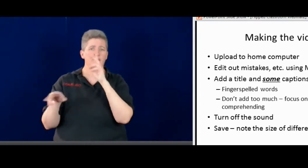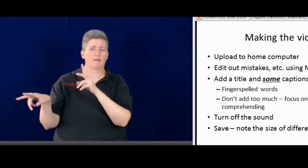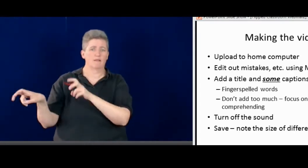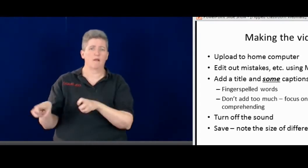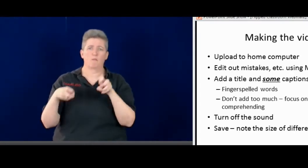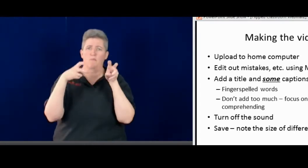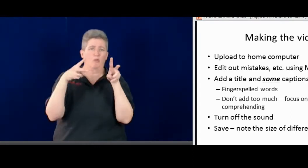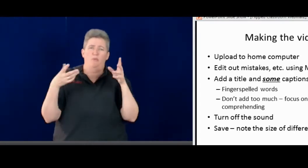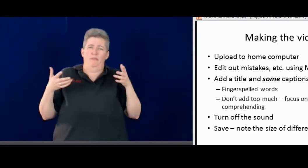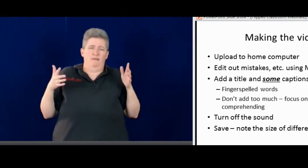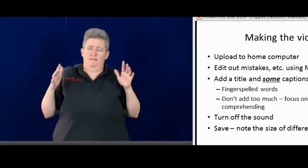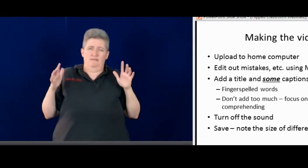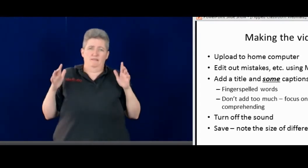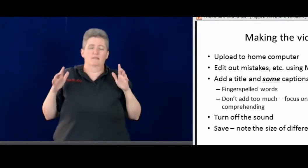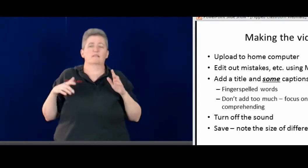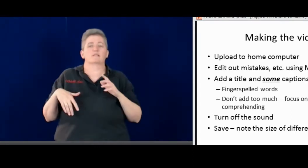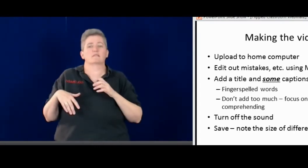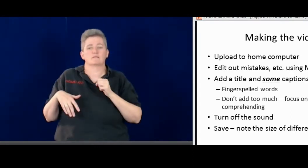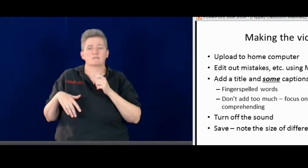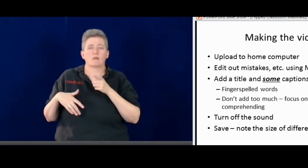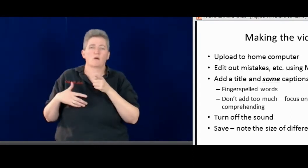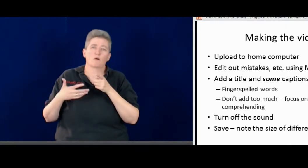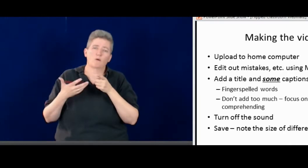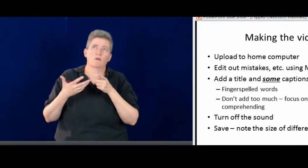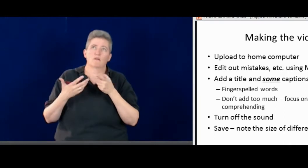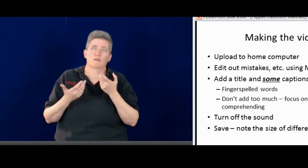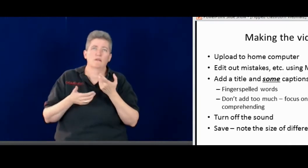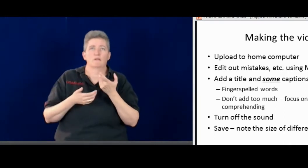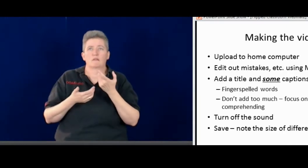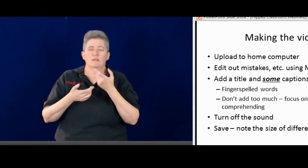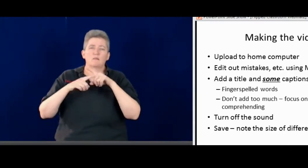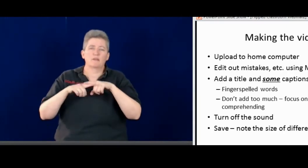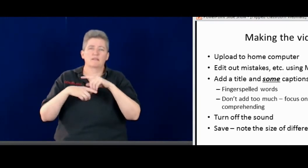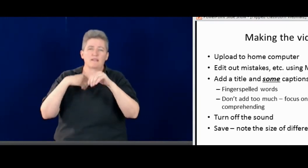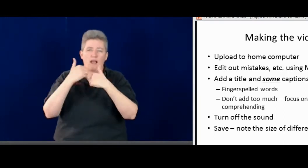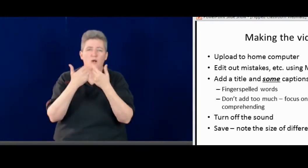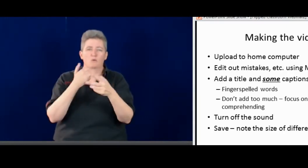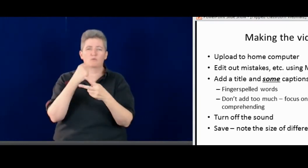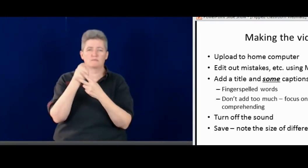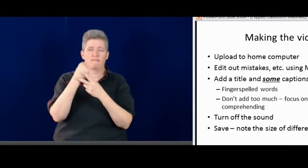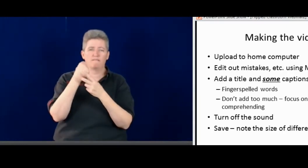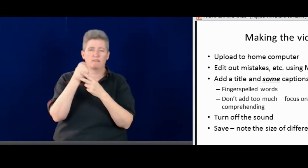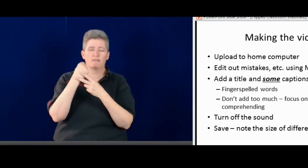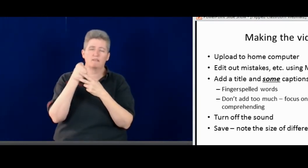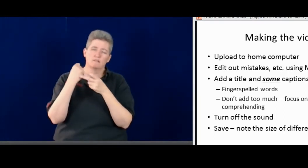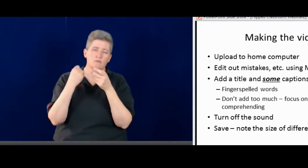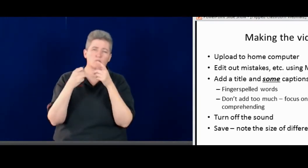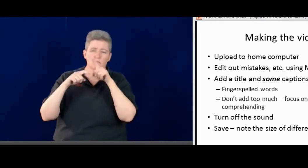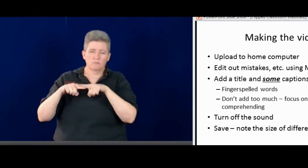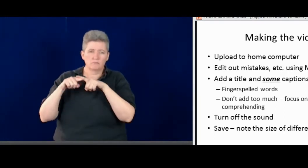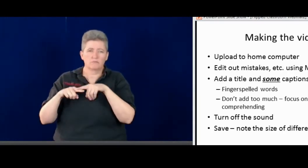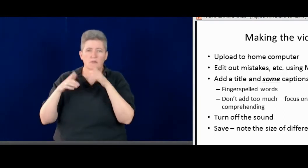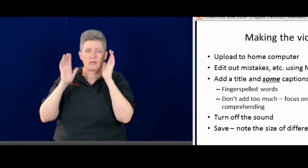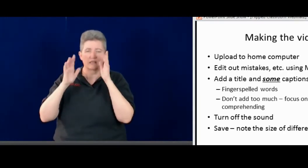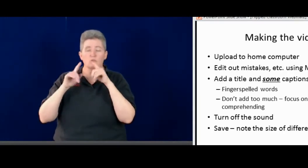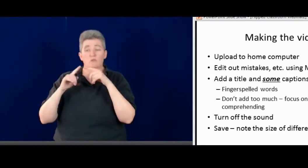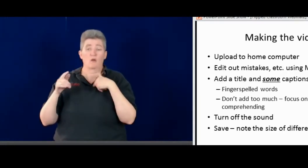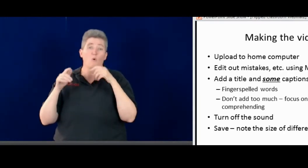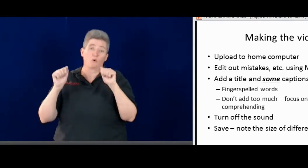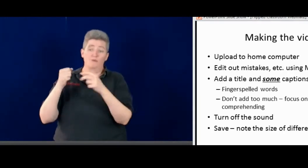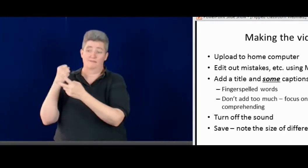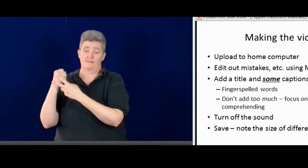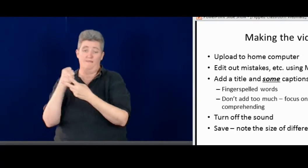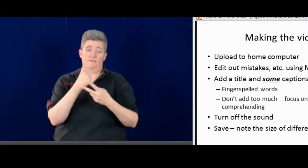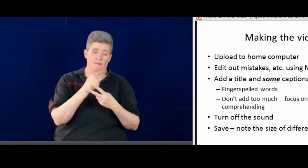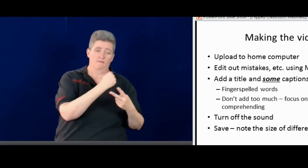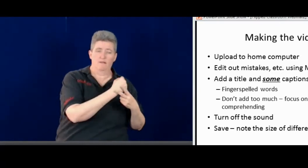I think it's up to 400 megabytes. I think that's all that you can upload onto that site. Again, it depends on how you save it.